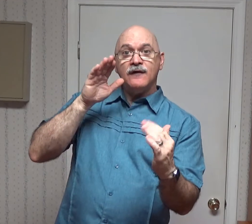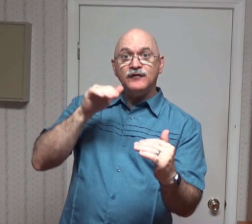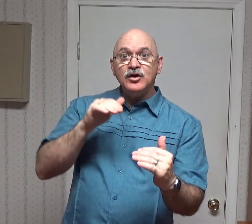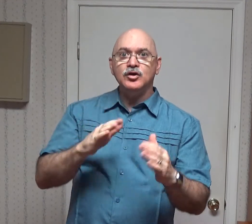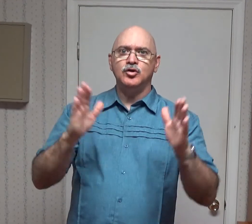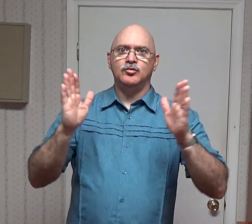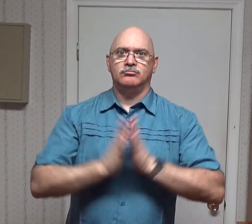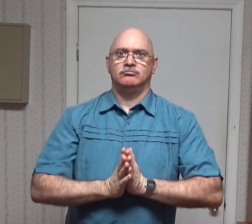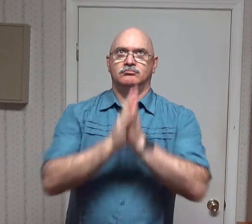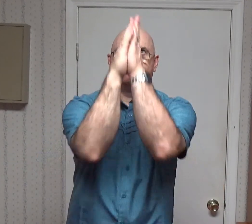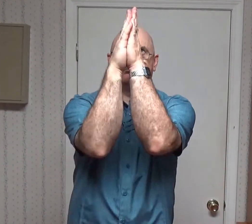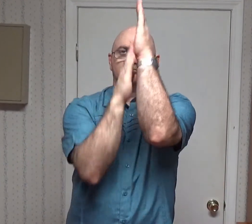fill you